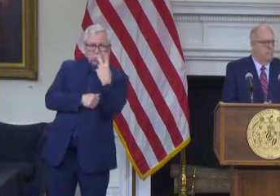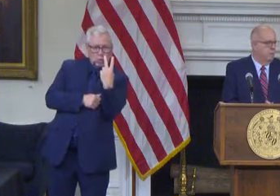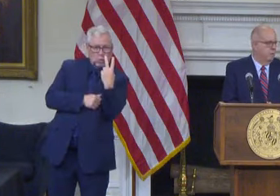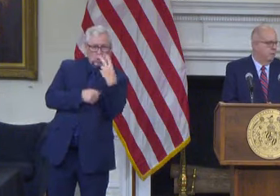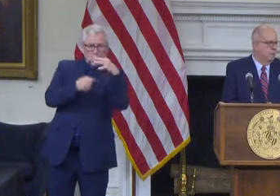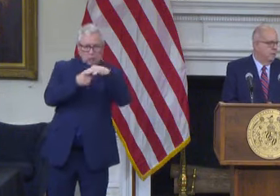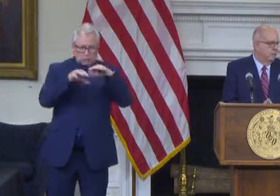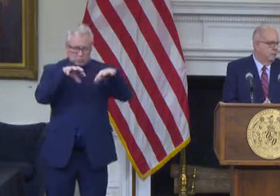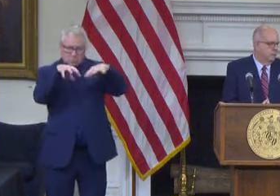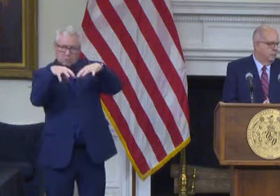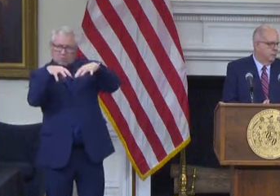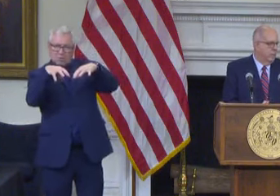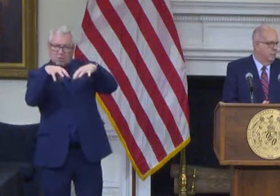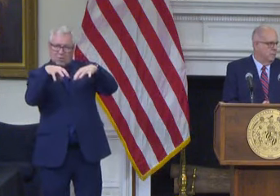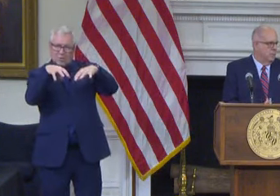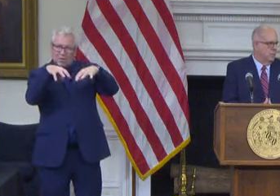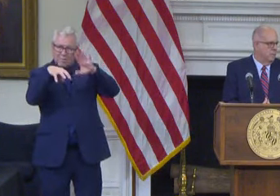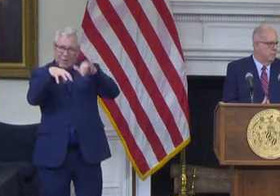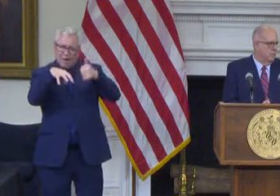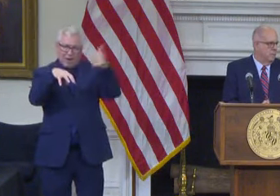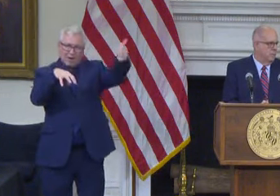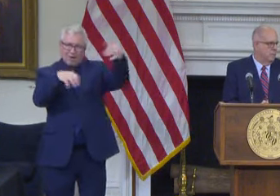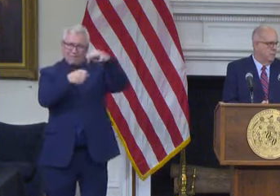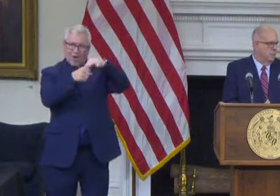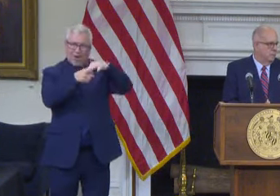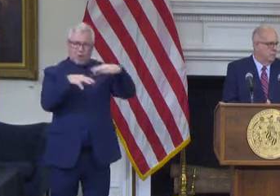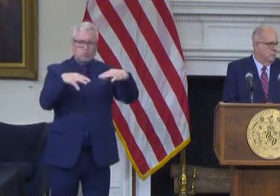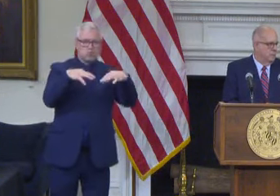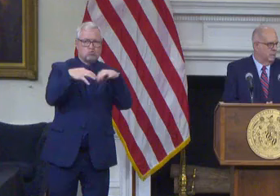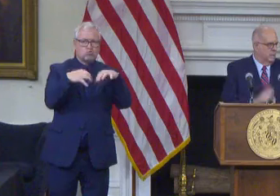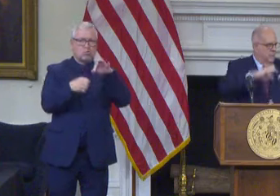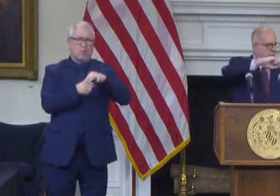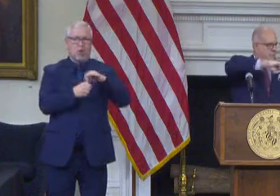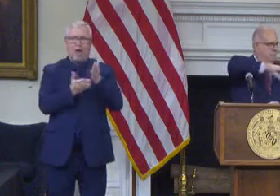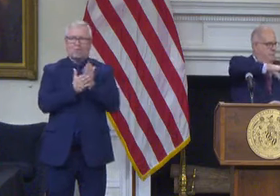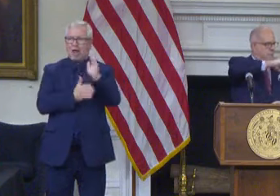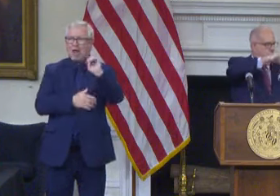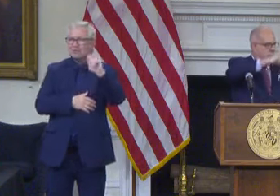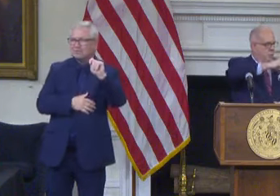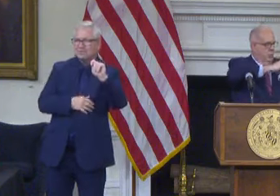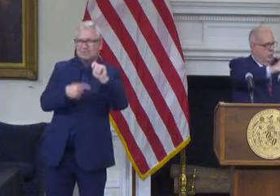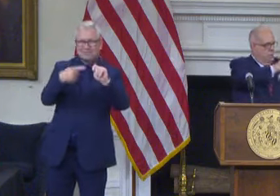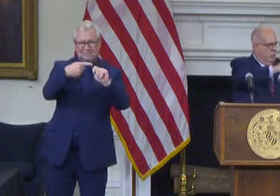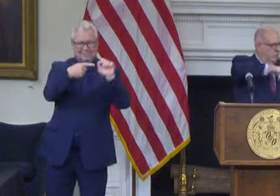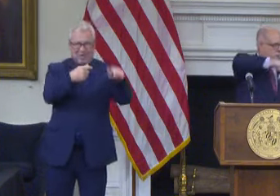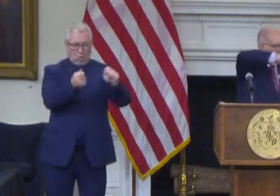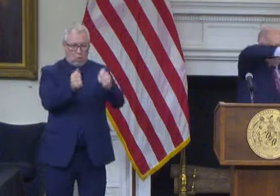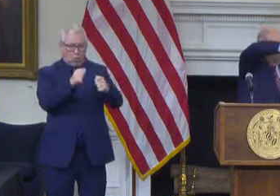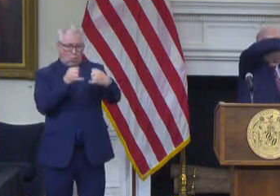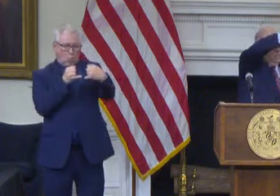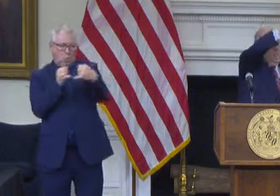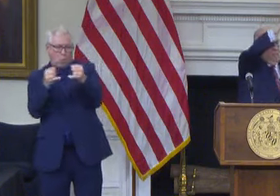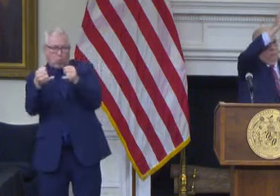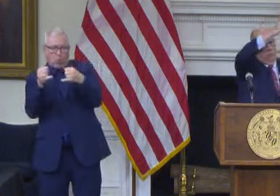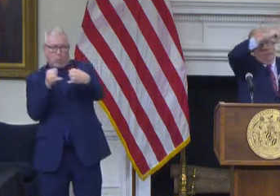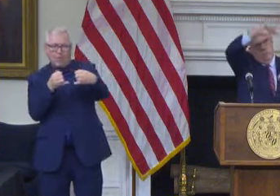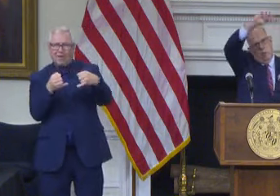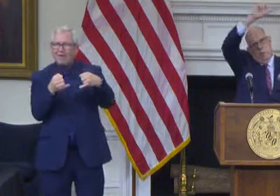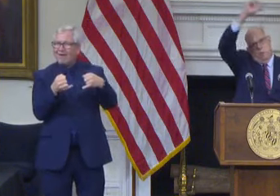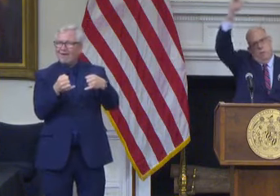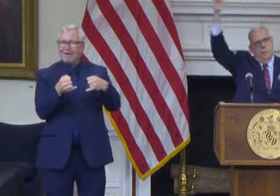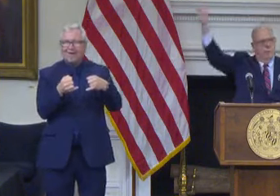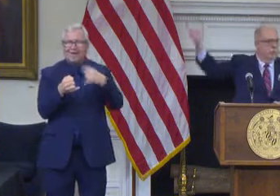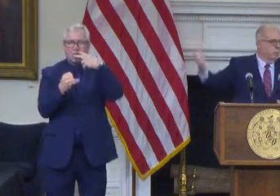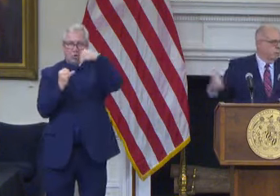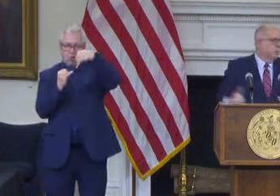by the Voting Rights Act to create majority minority districts and Prince George's County fourth congressional district carves out winds